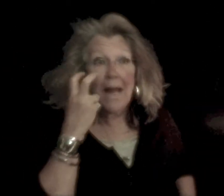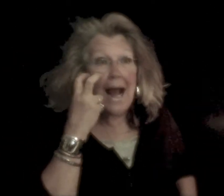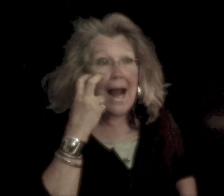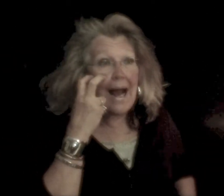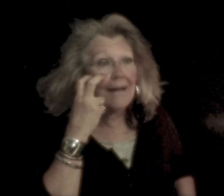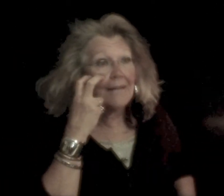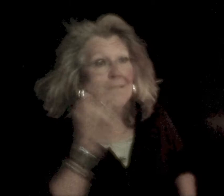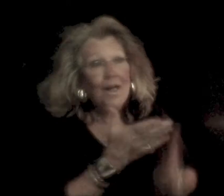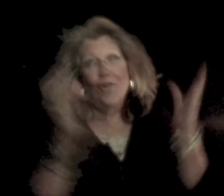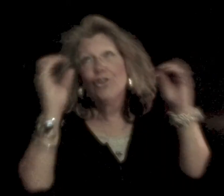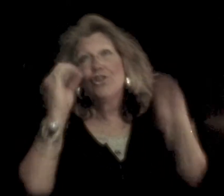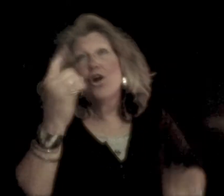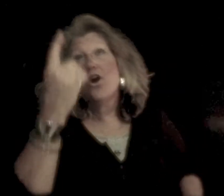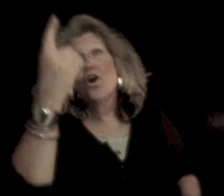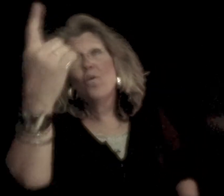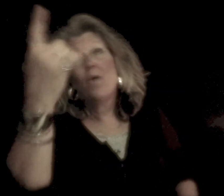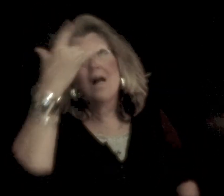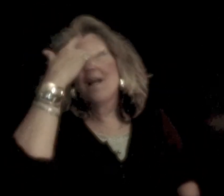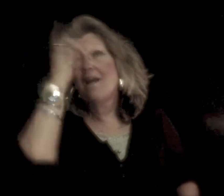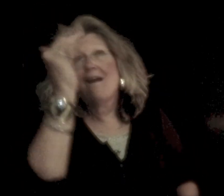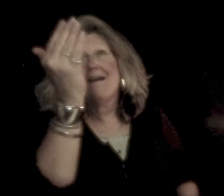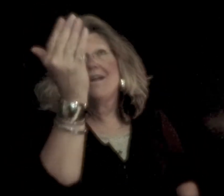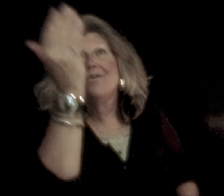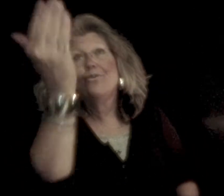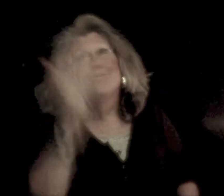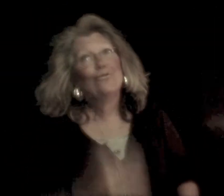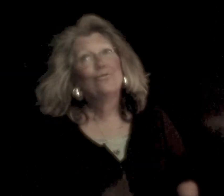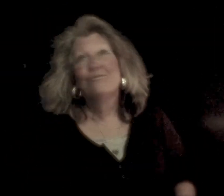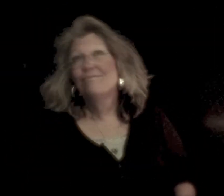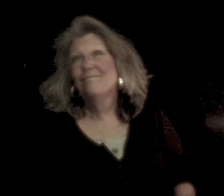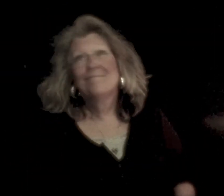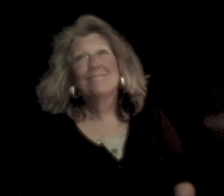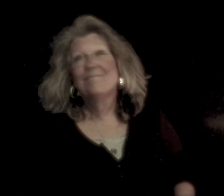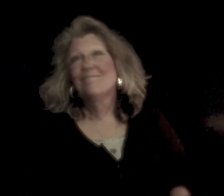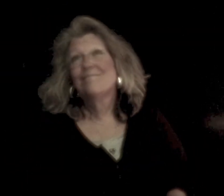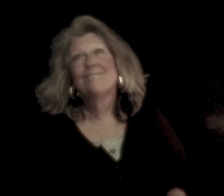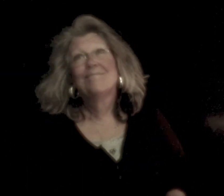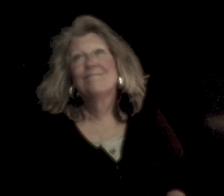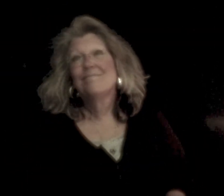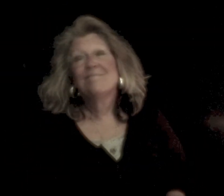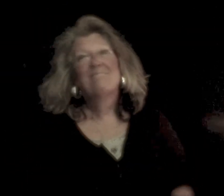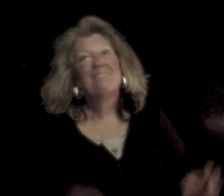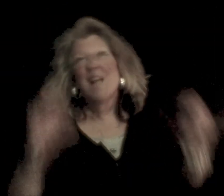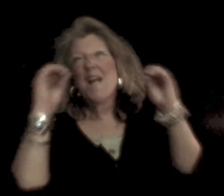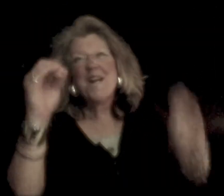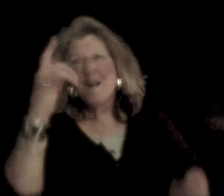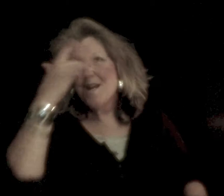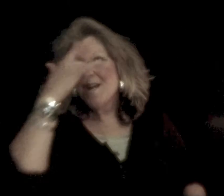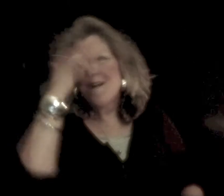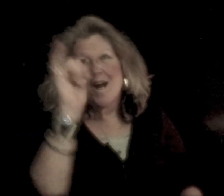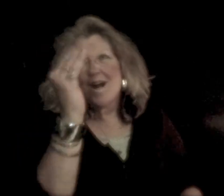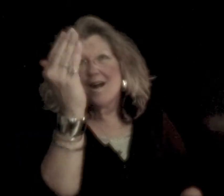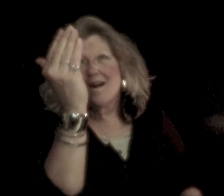To be continued... None like